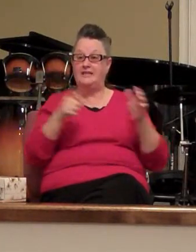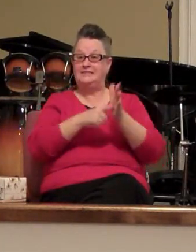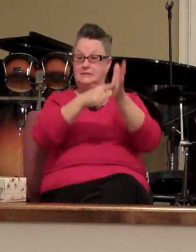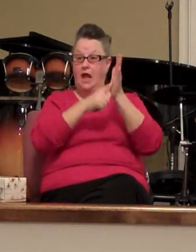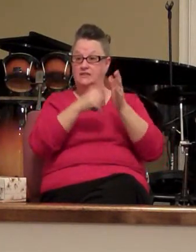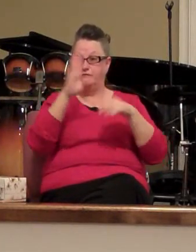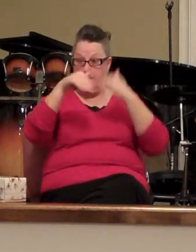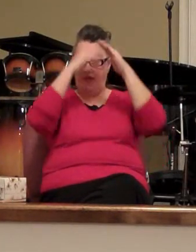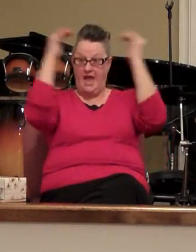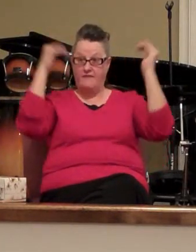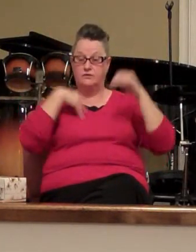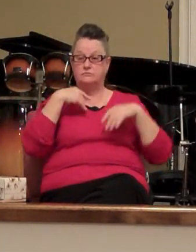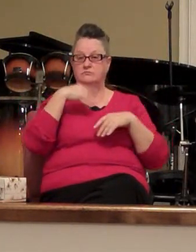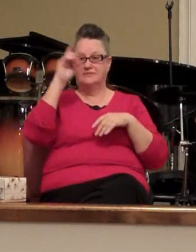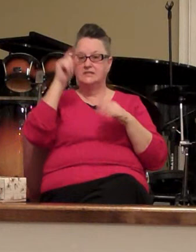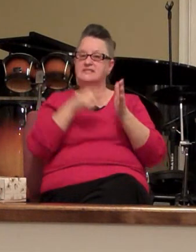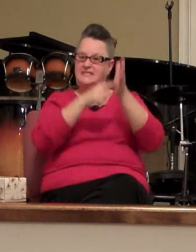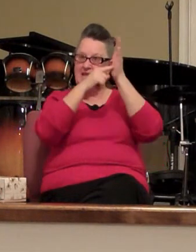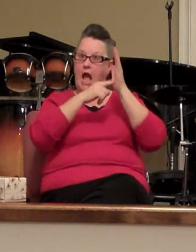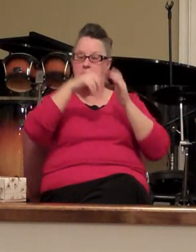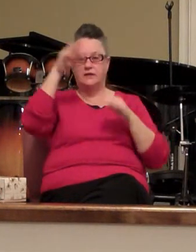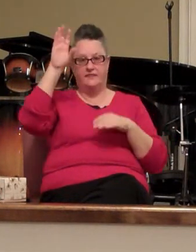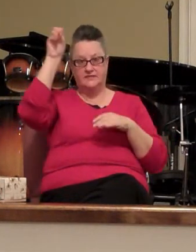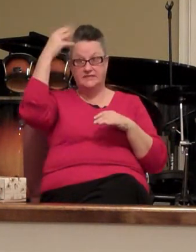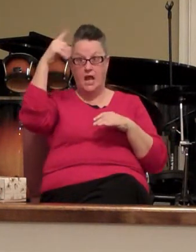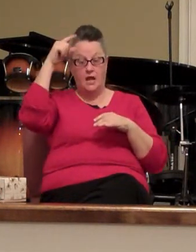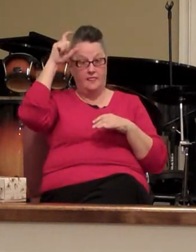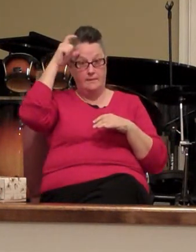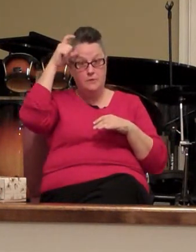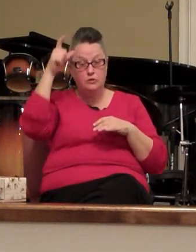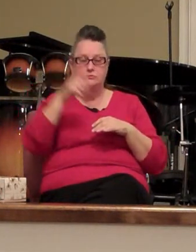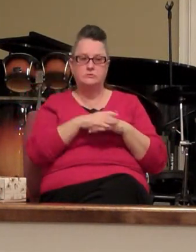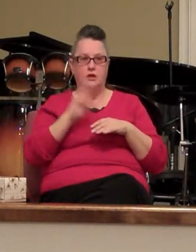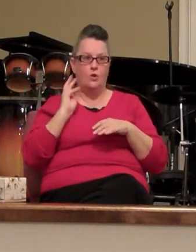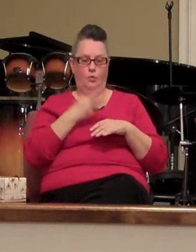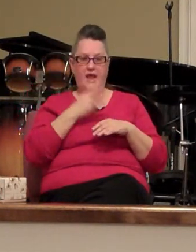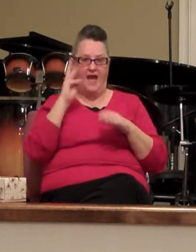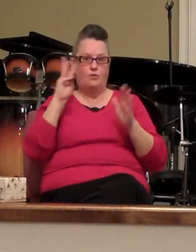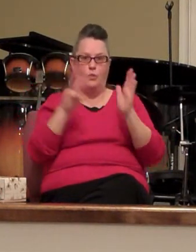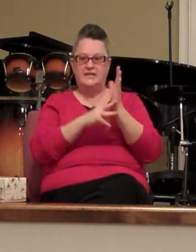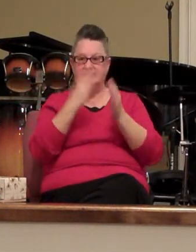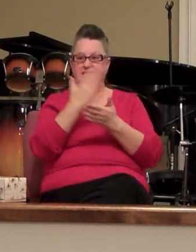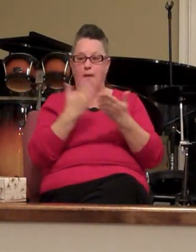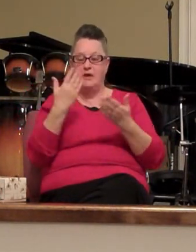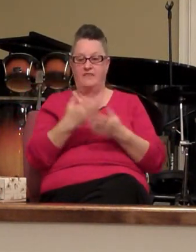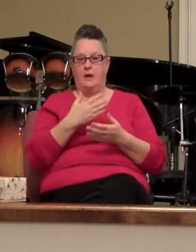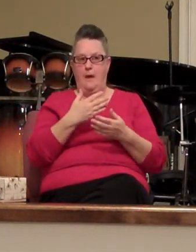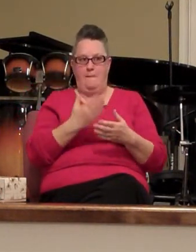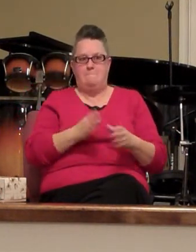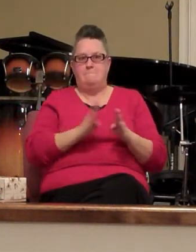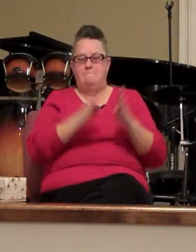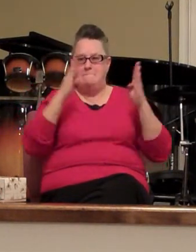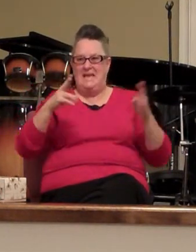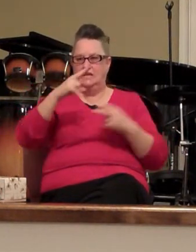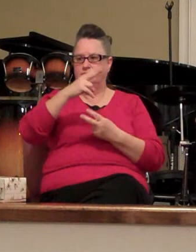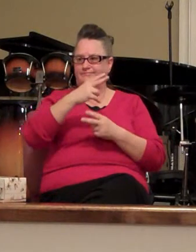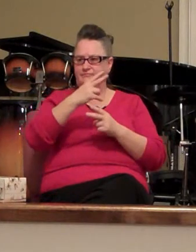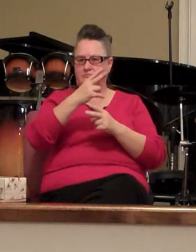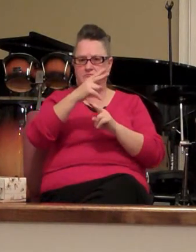signs of the sun and the moon we have witnessed some of the biggest hurricanes to ever come our way in the last ten years